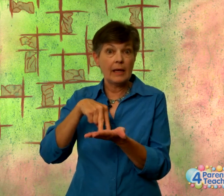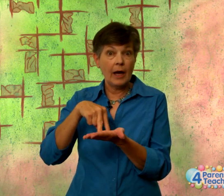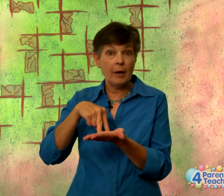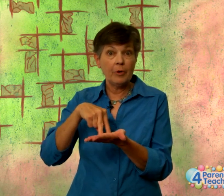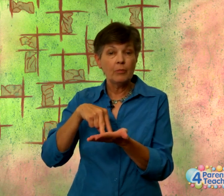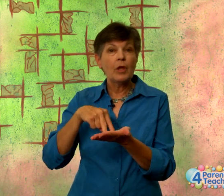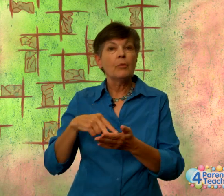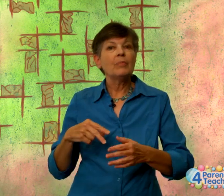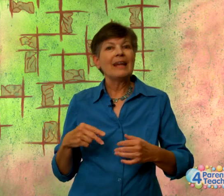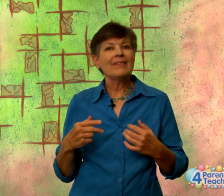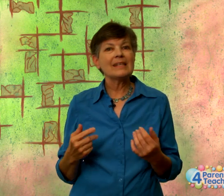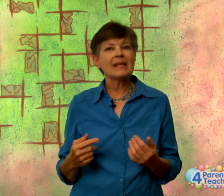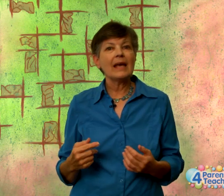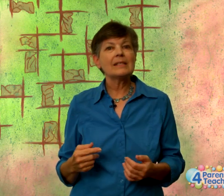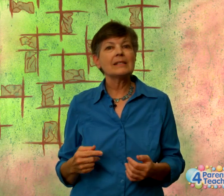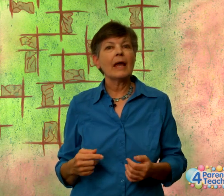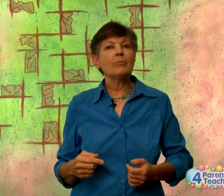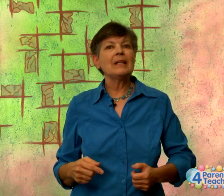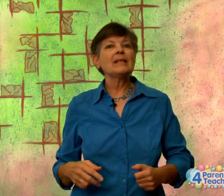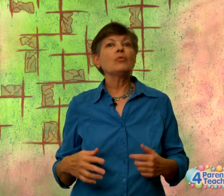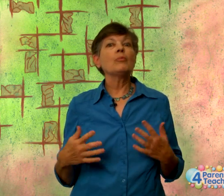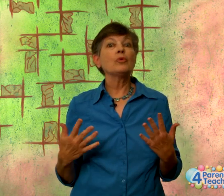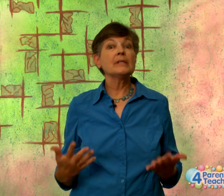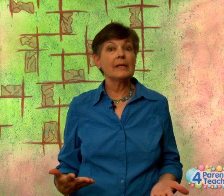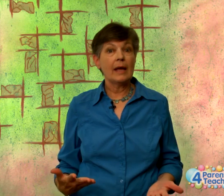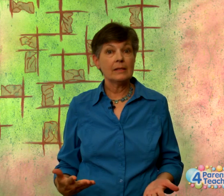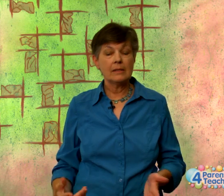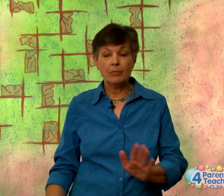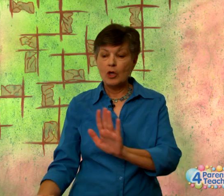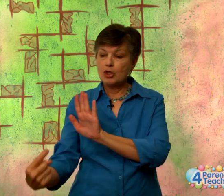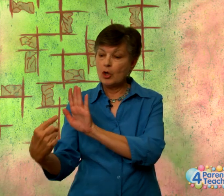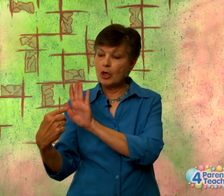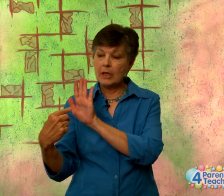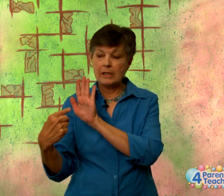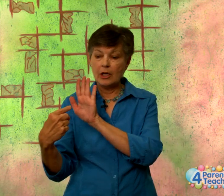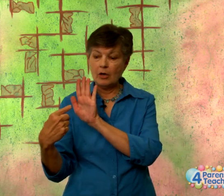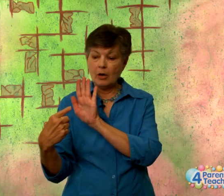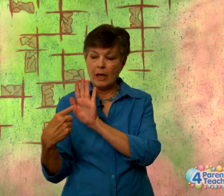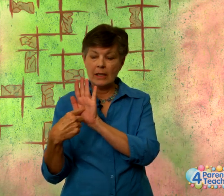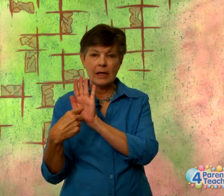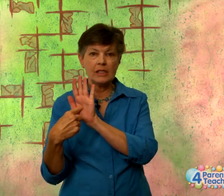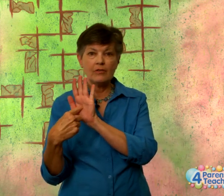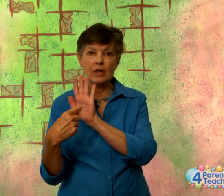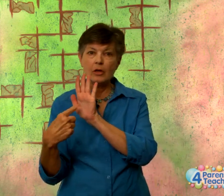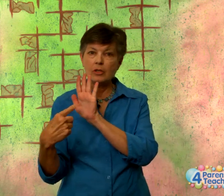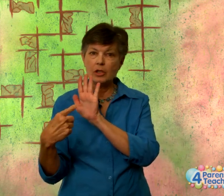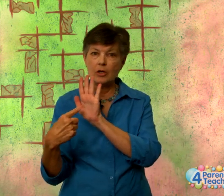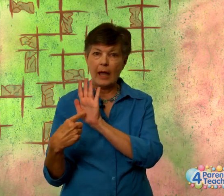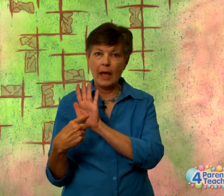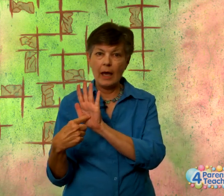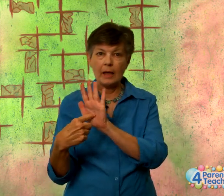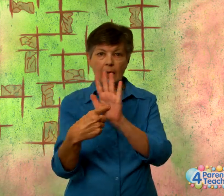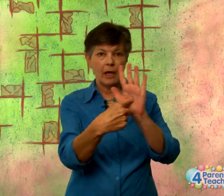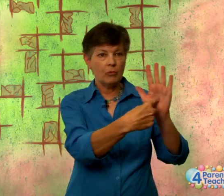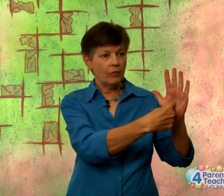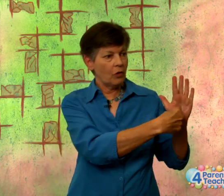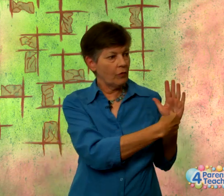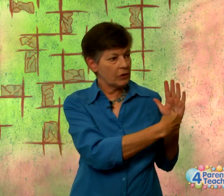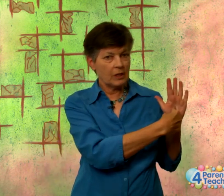up. But in this case, stand means it represents. So you're going to take your index finger to your hand and move it over to